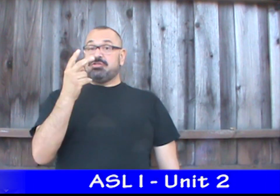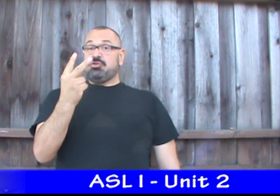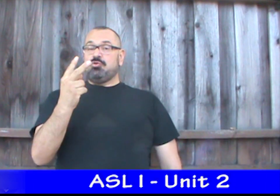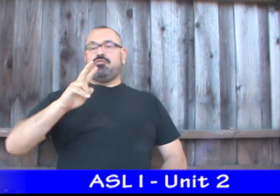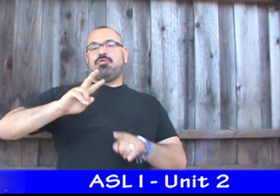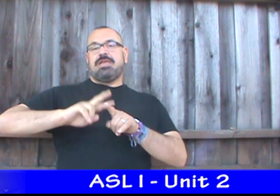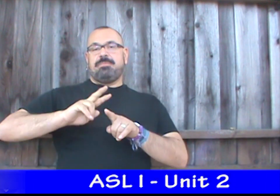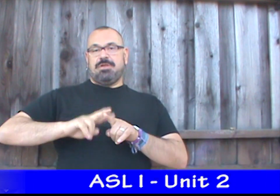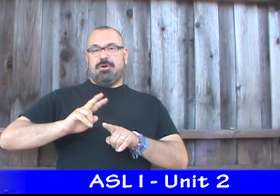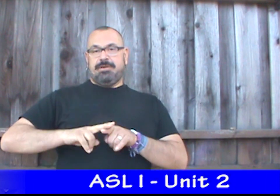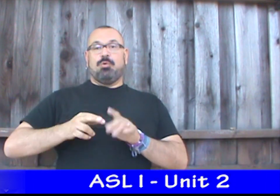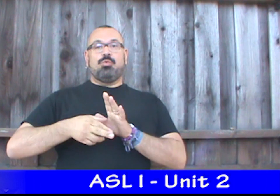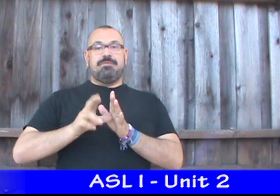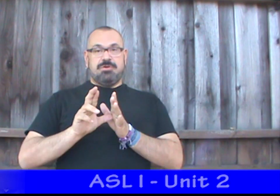2, Vocabulary Review.